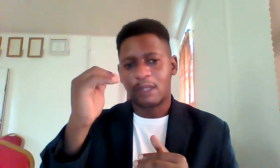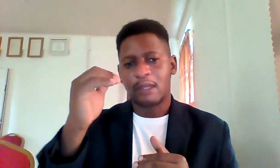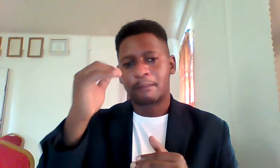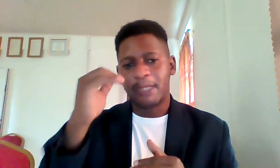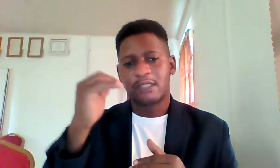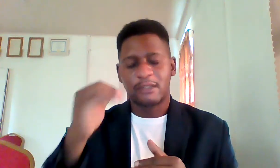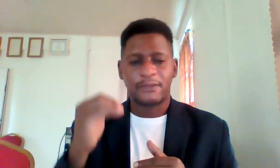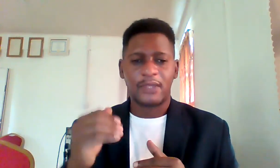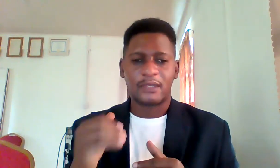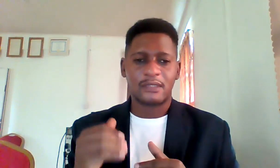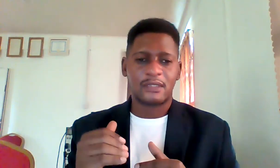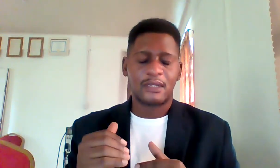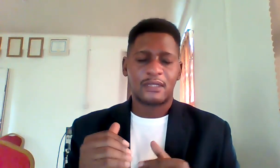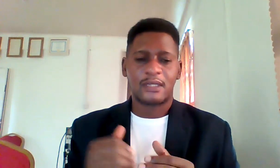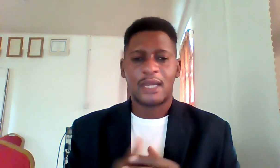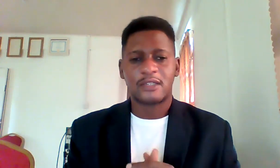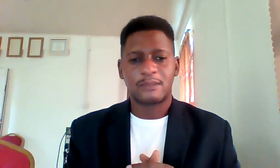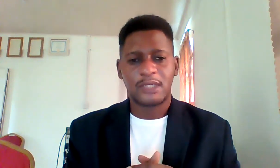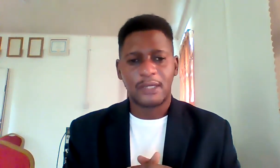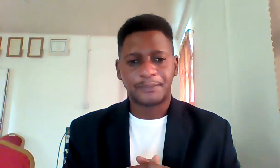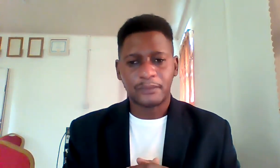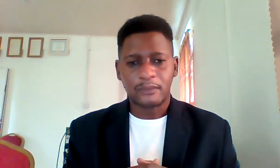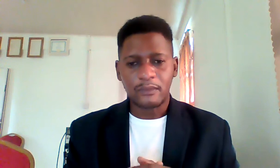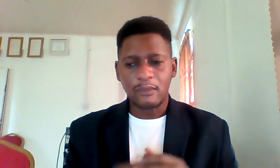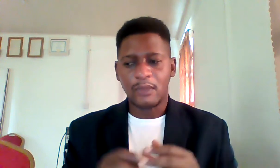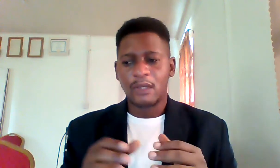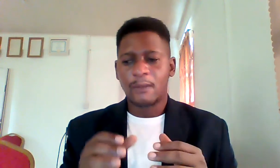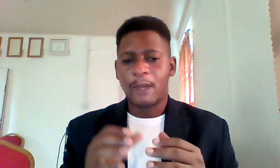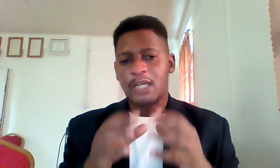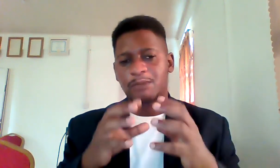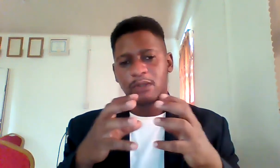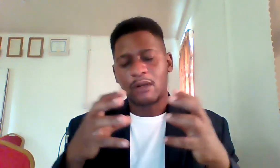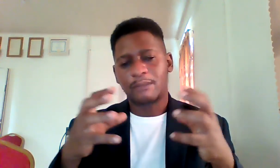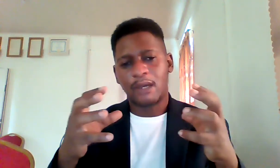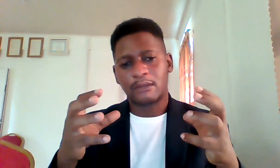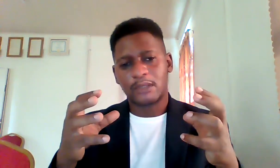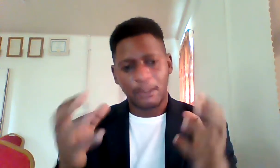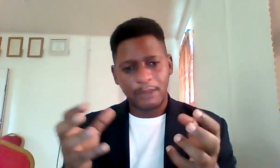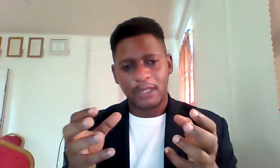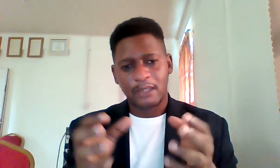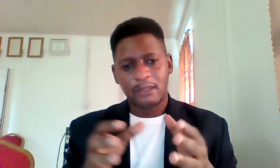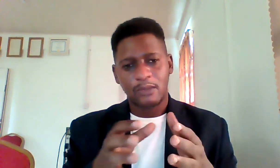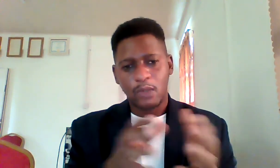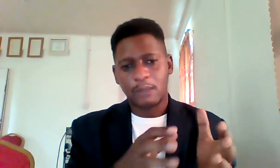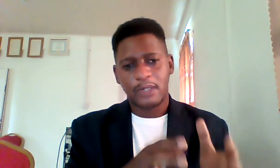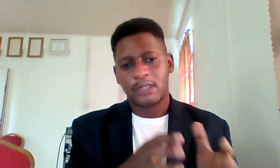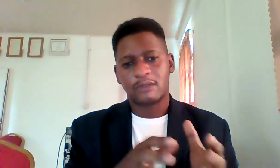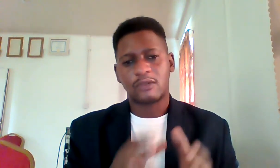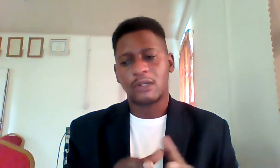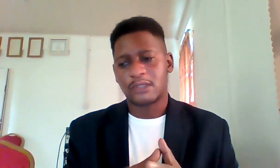bits of things that has to be done now as we talk about the wbs and the work breakdown structure